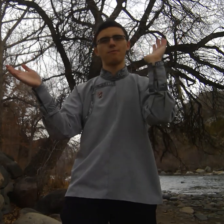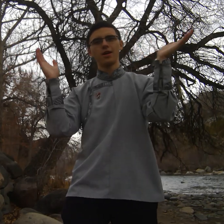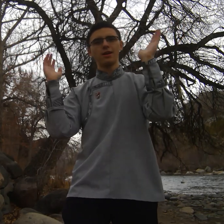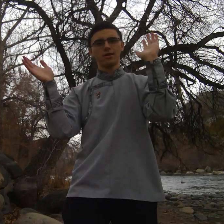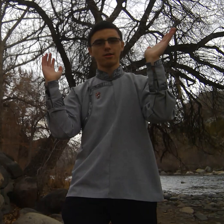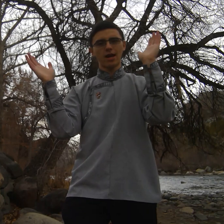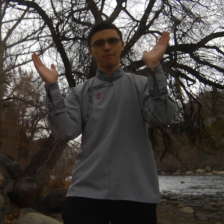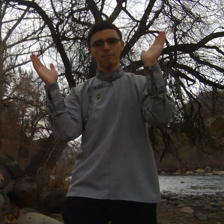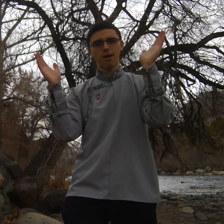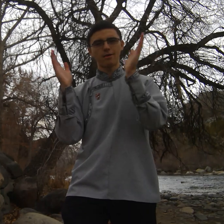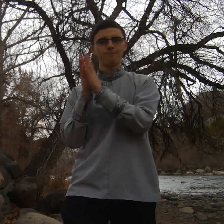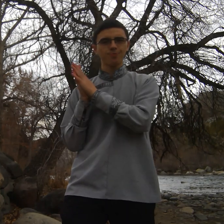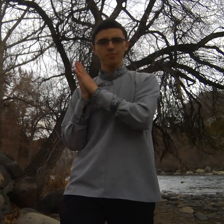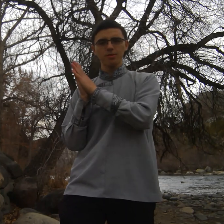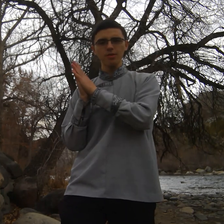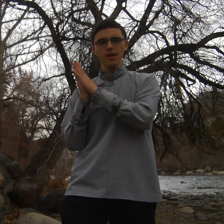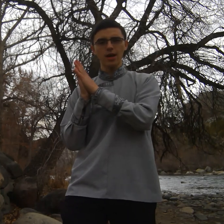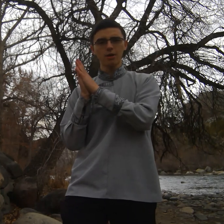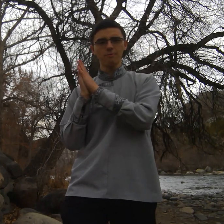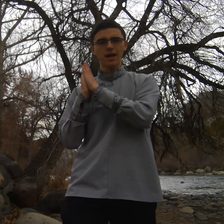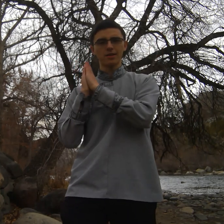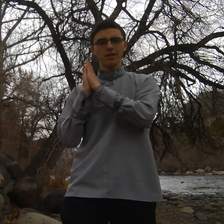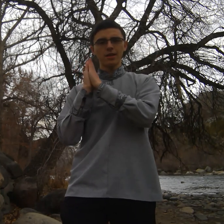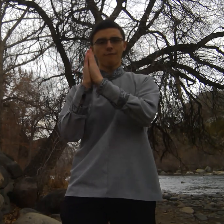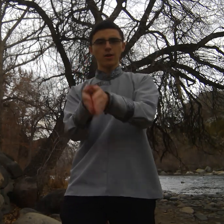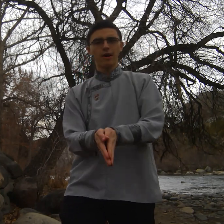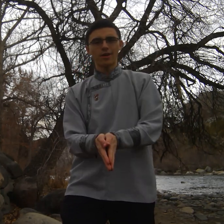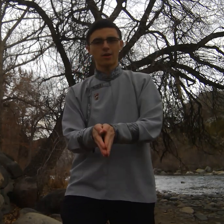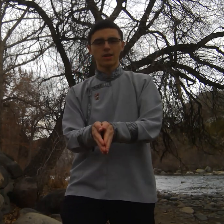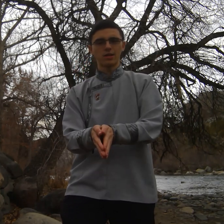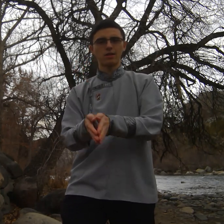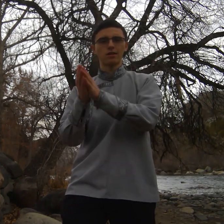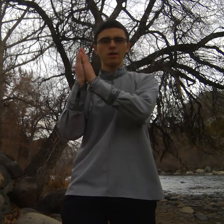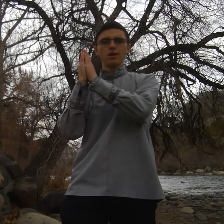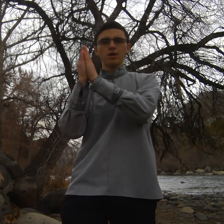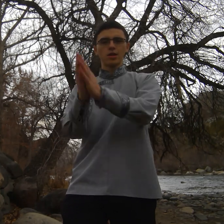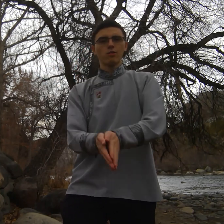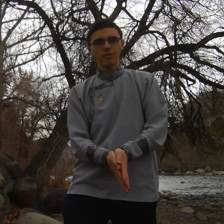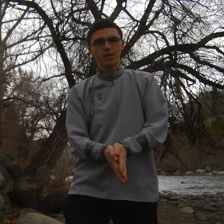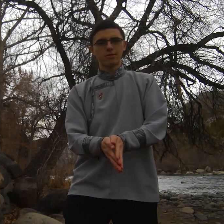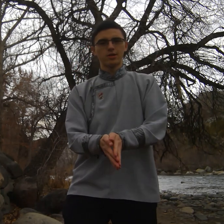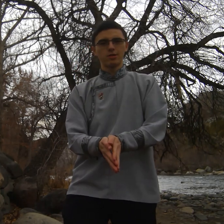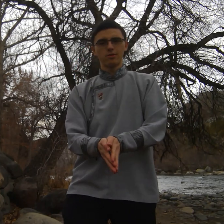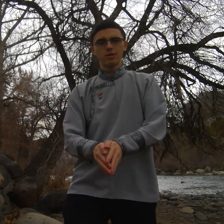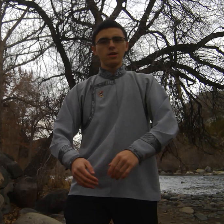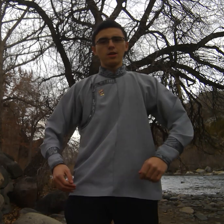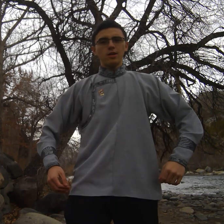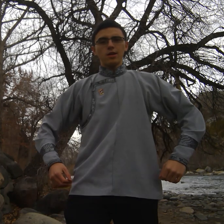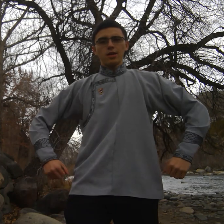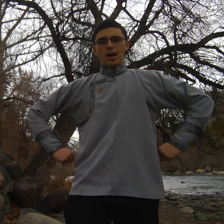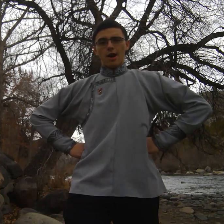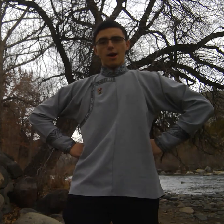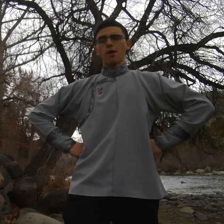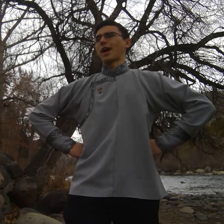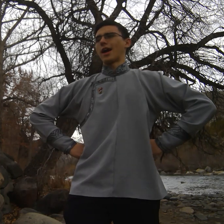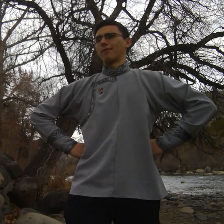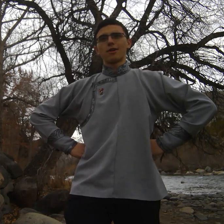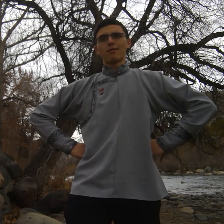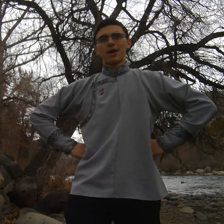their time abroad and I hope that if you have any questions you will reach out too okay I'm going back